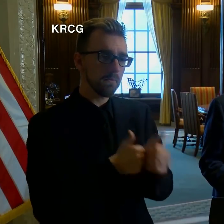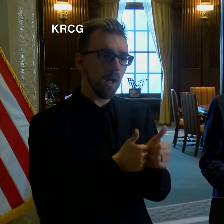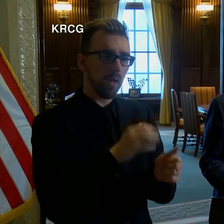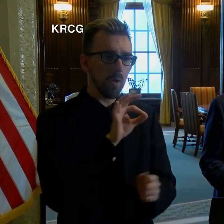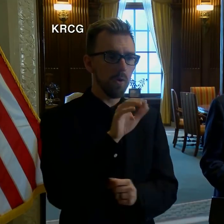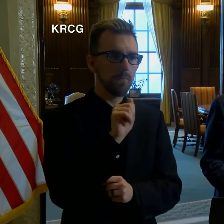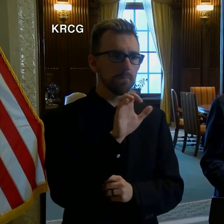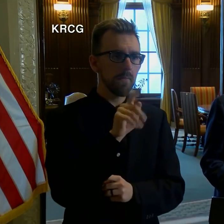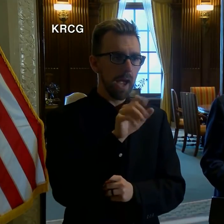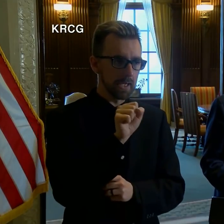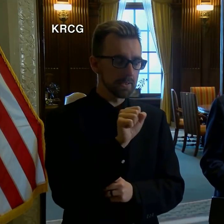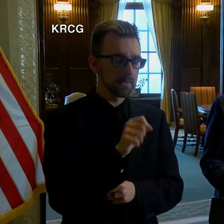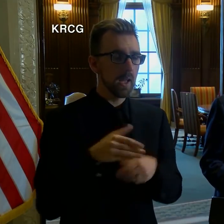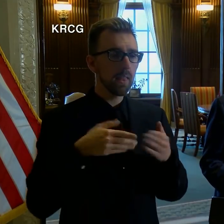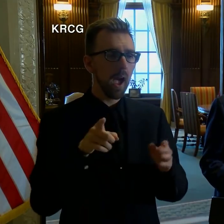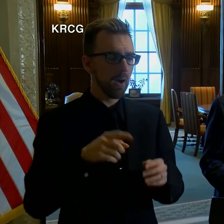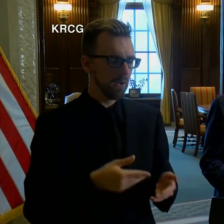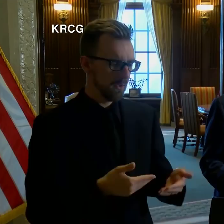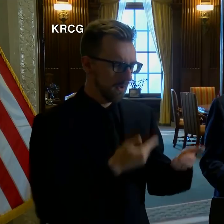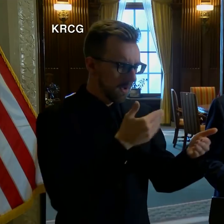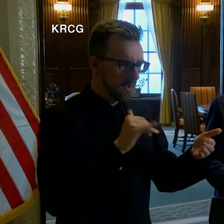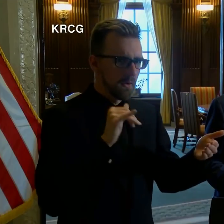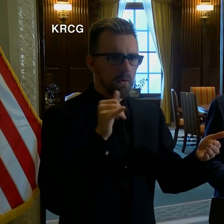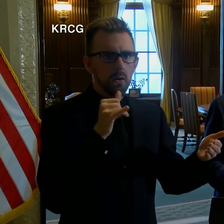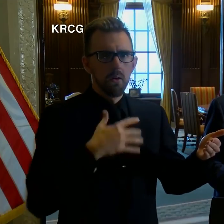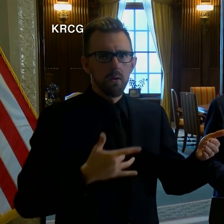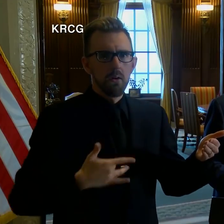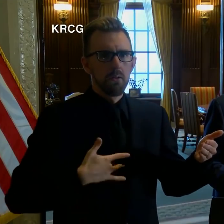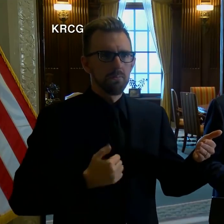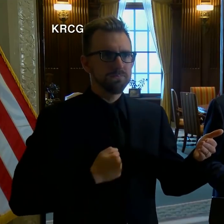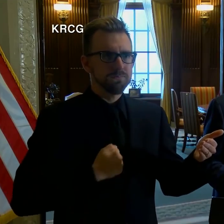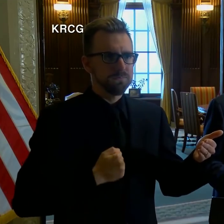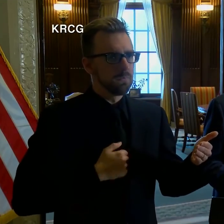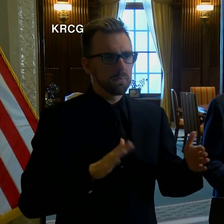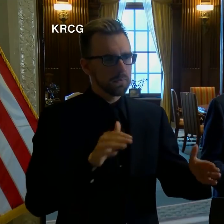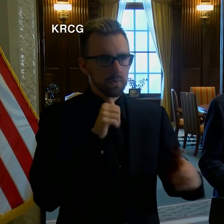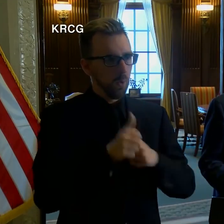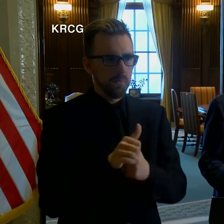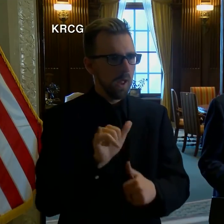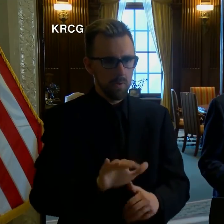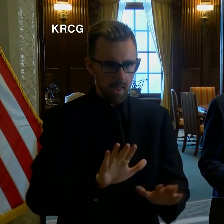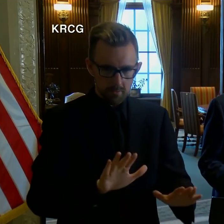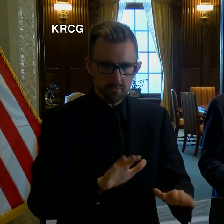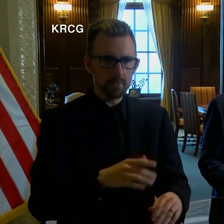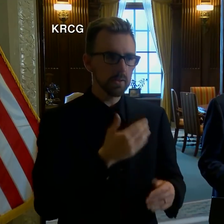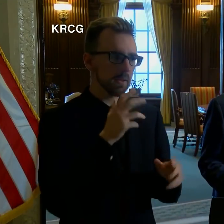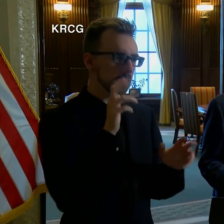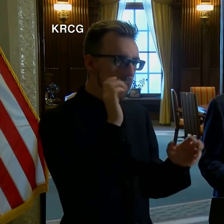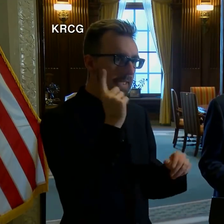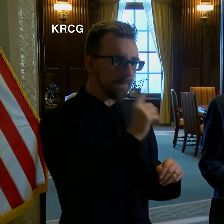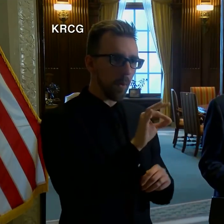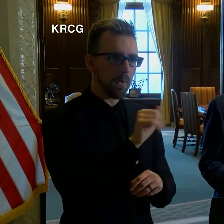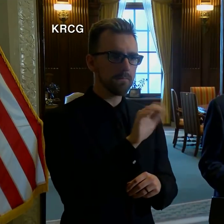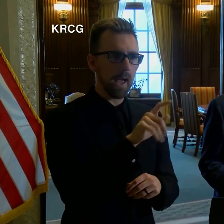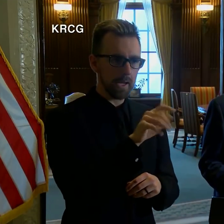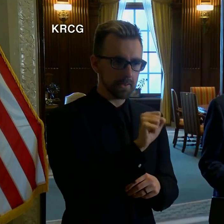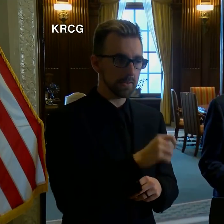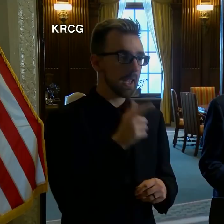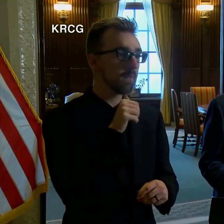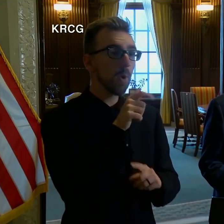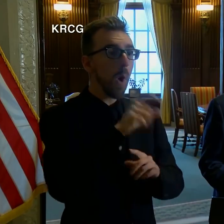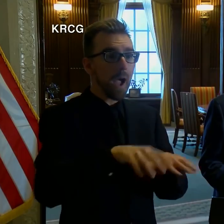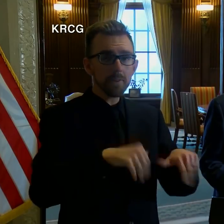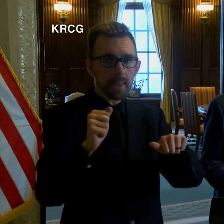and not letting yourself be consumed by fear. If you don't have to get out, stay home.